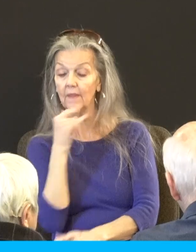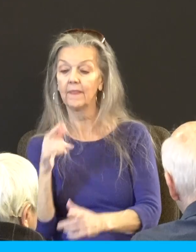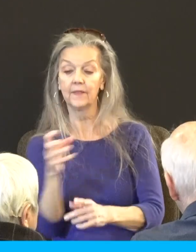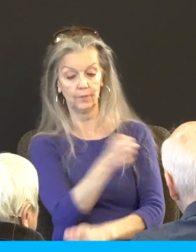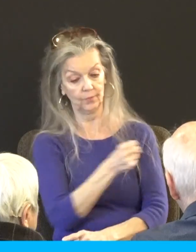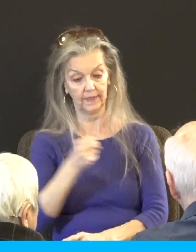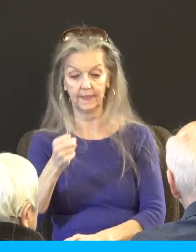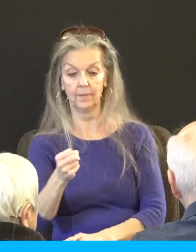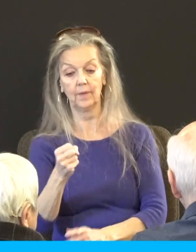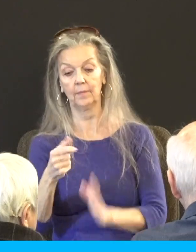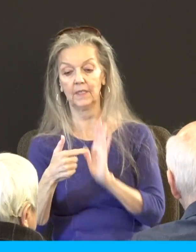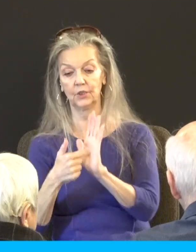he doesn't even say his name